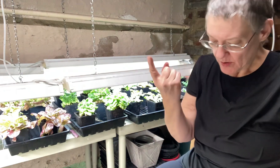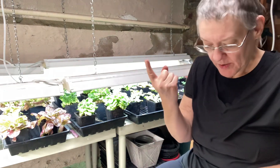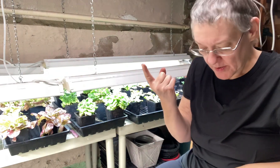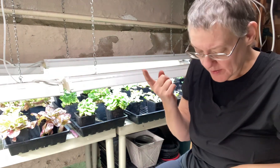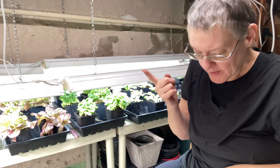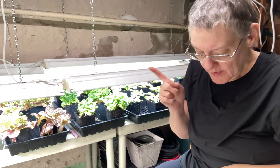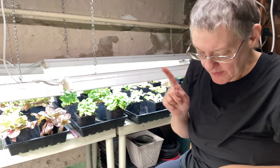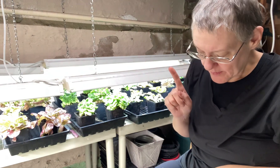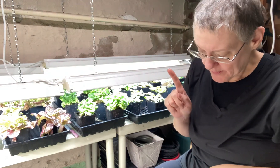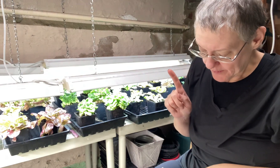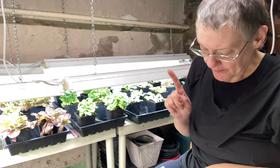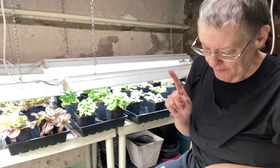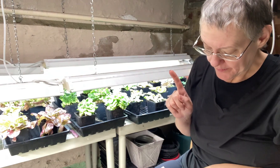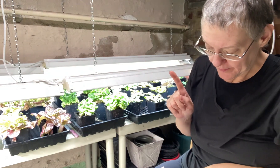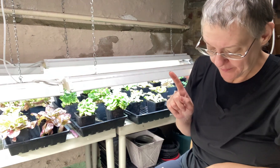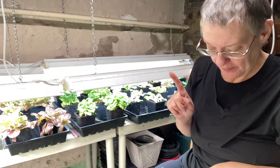it's only 13 days old